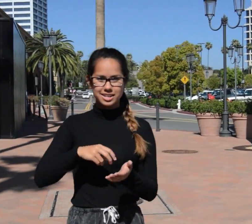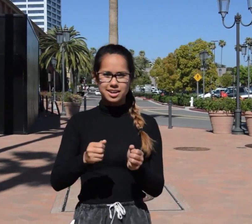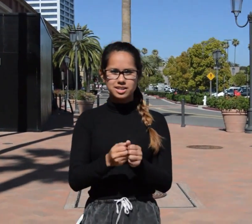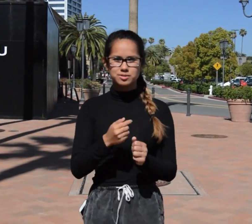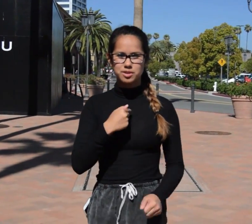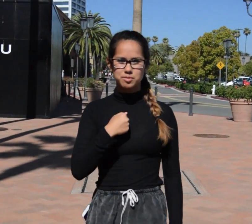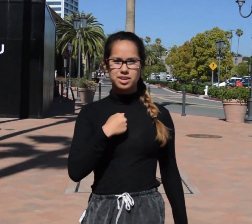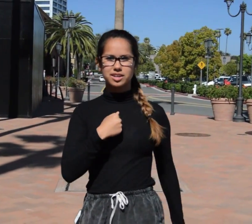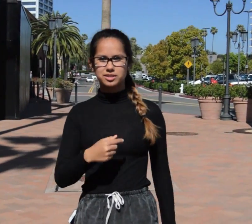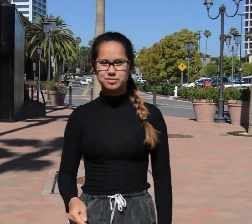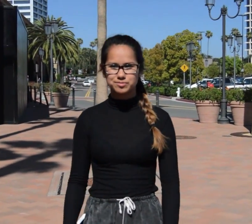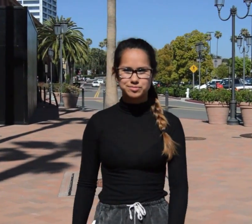dance with me